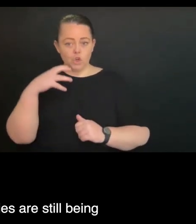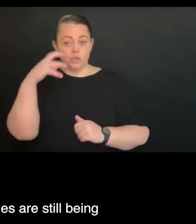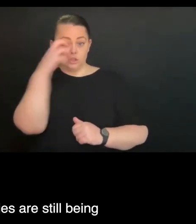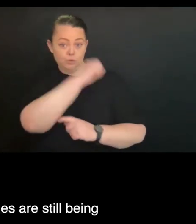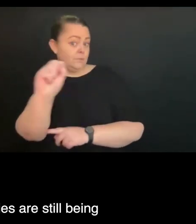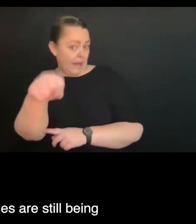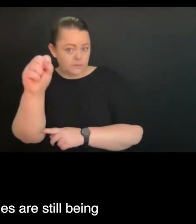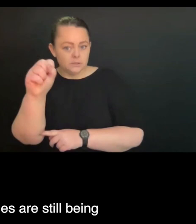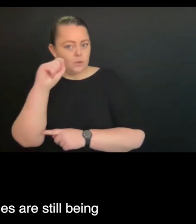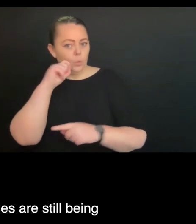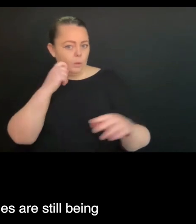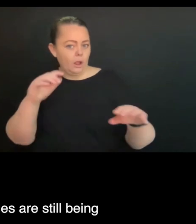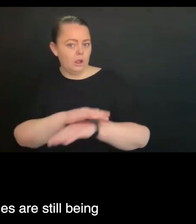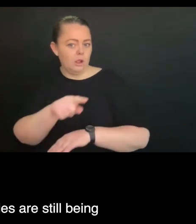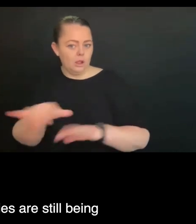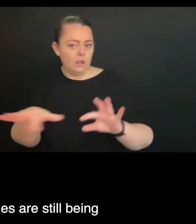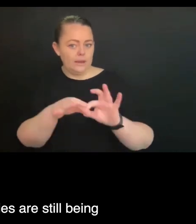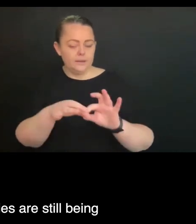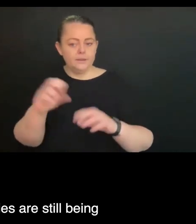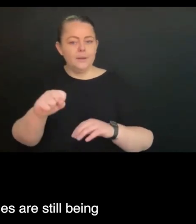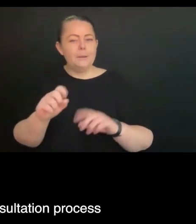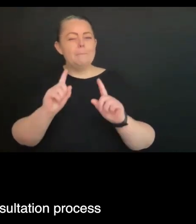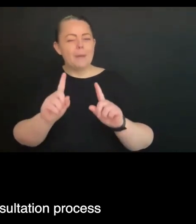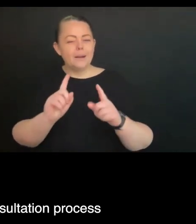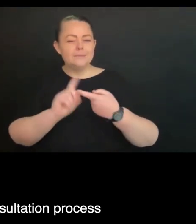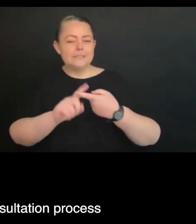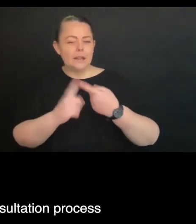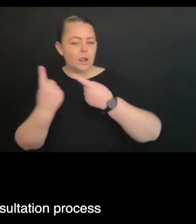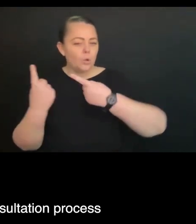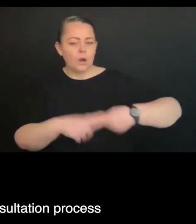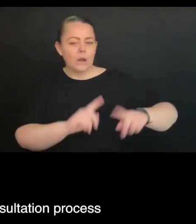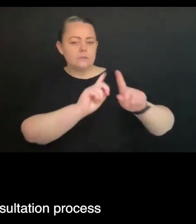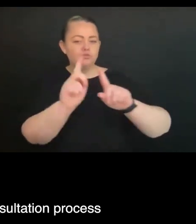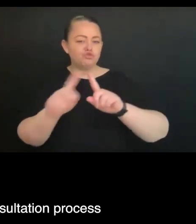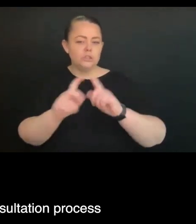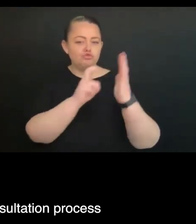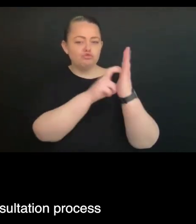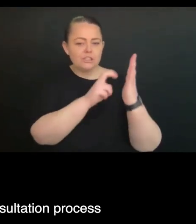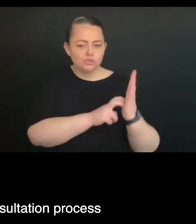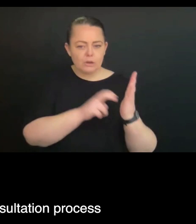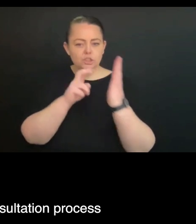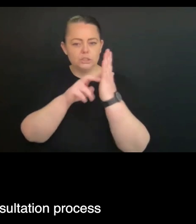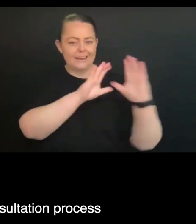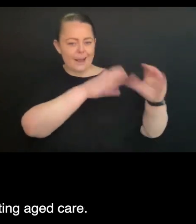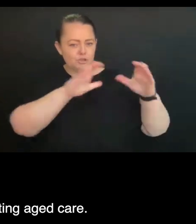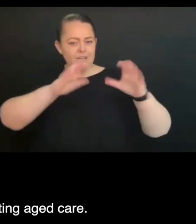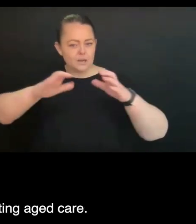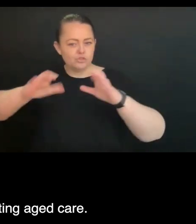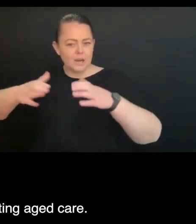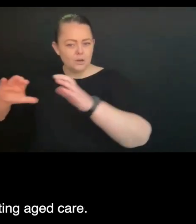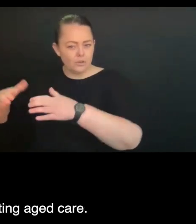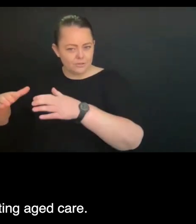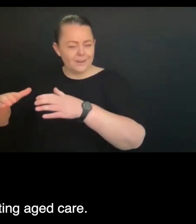but again the registration categories are still being worked through as part of the consultation process under